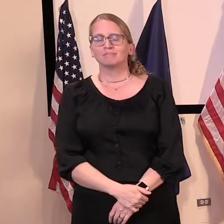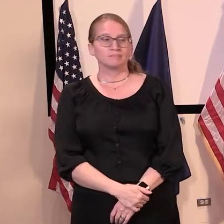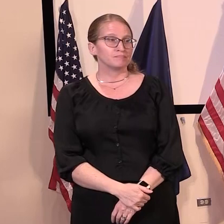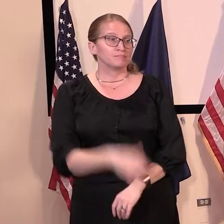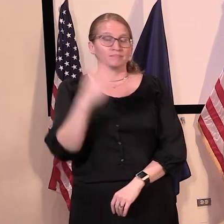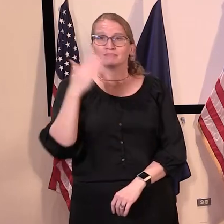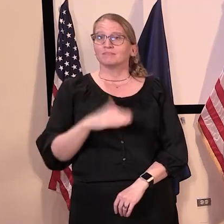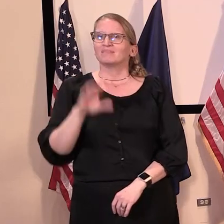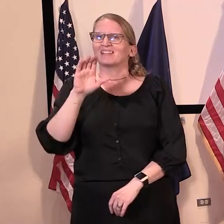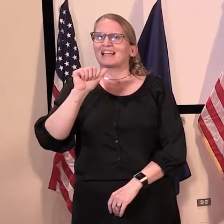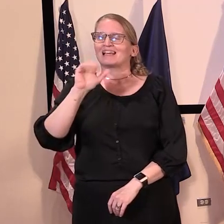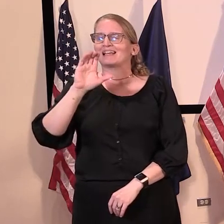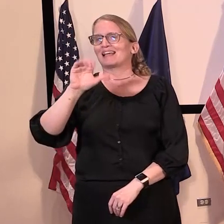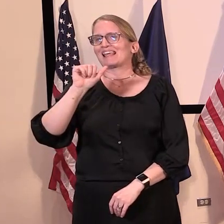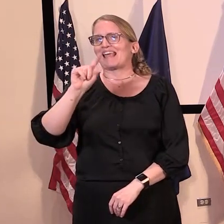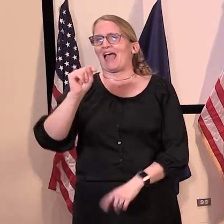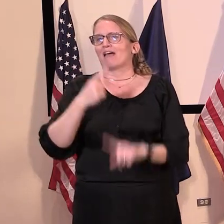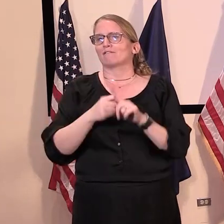Kat, WCAX.